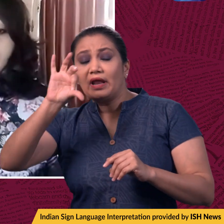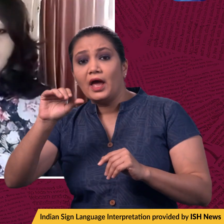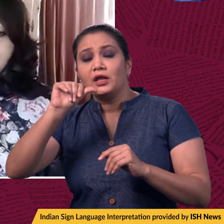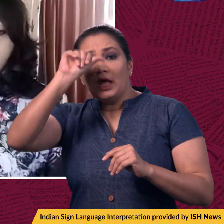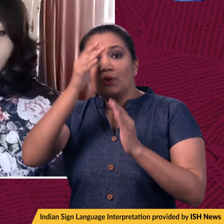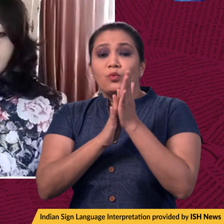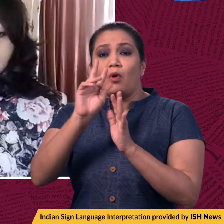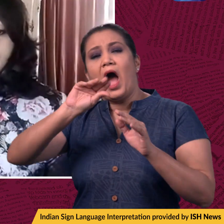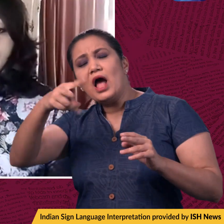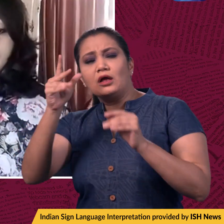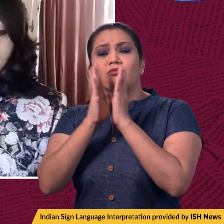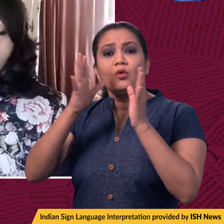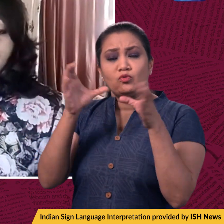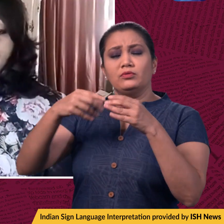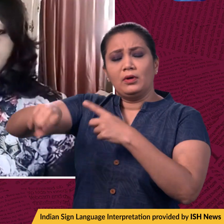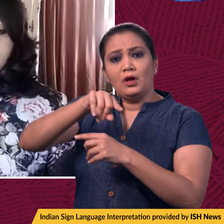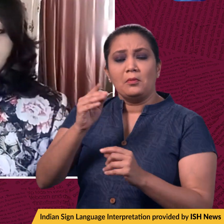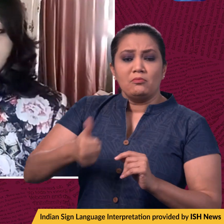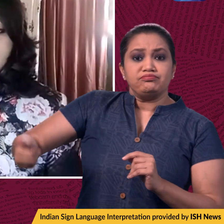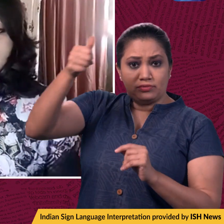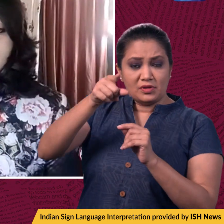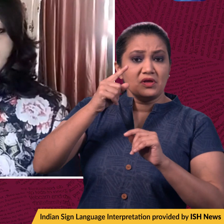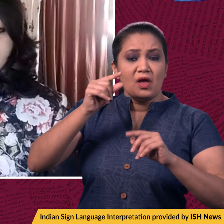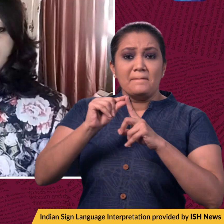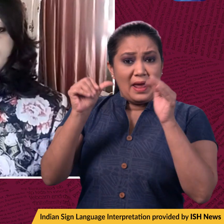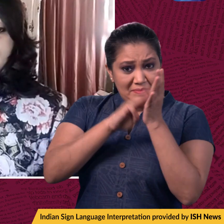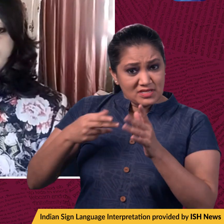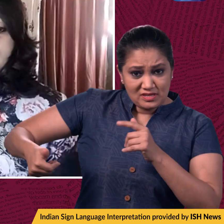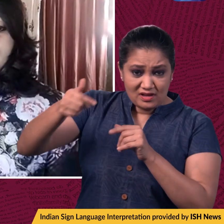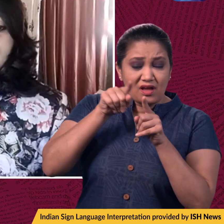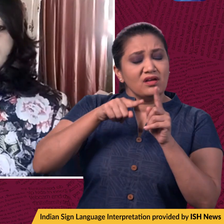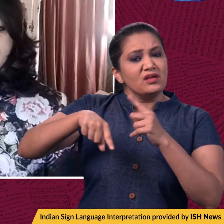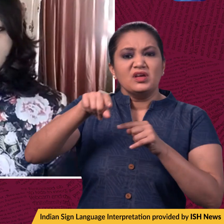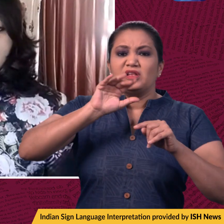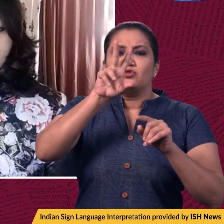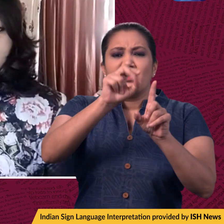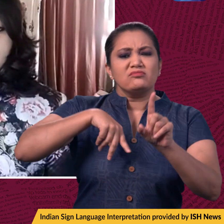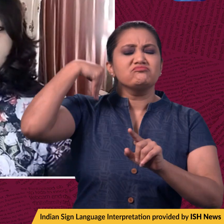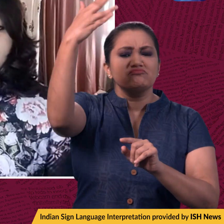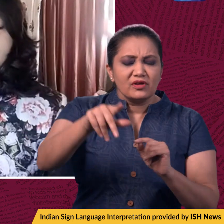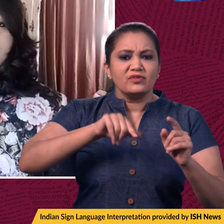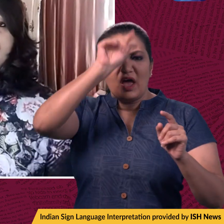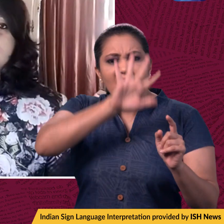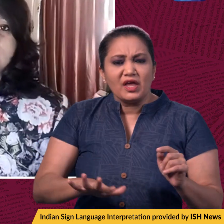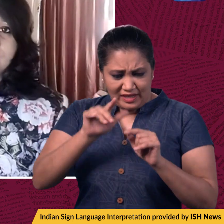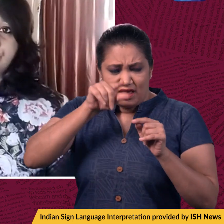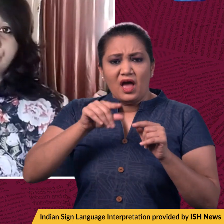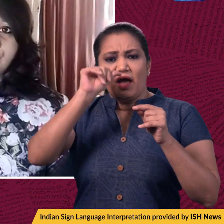If once a non-Hindu becomes a Prime Minister, then in 20 years, this country will become a Hindu-less nation,